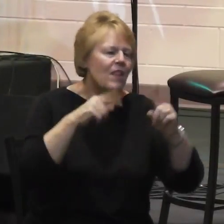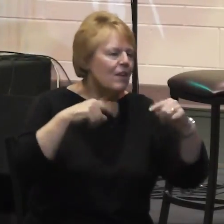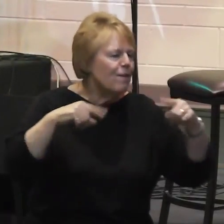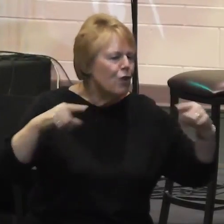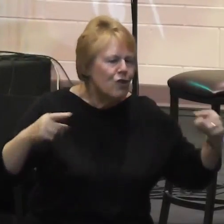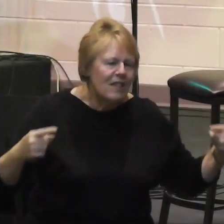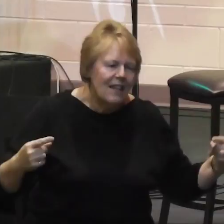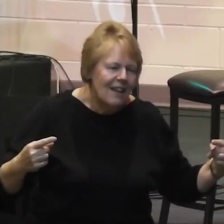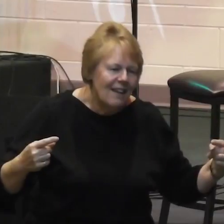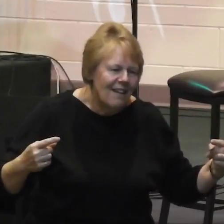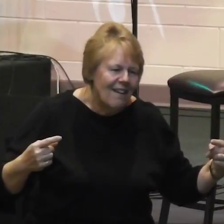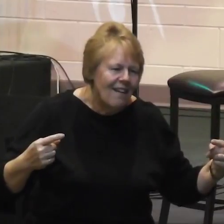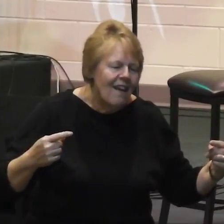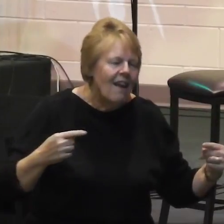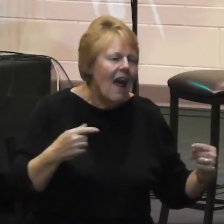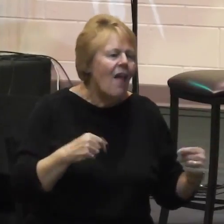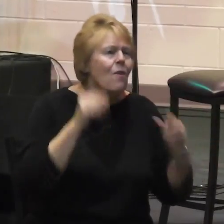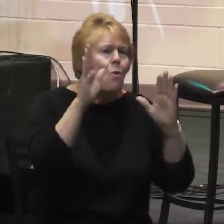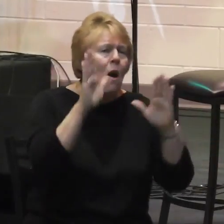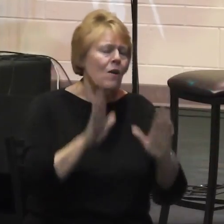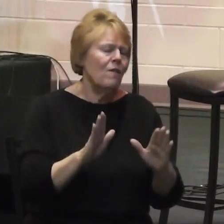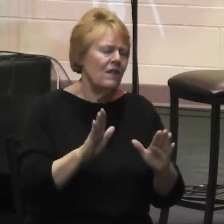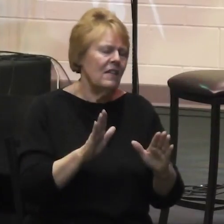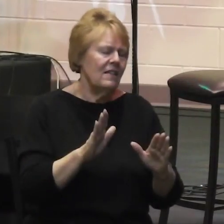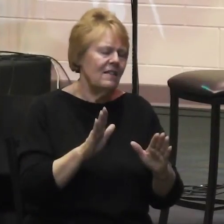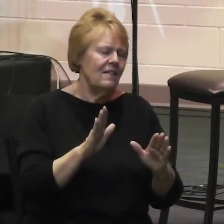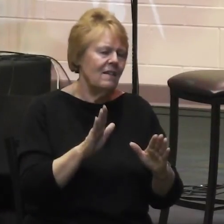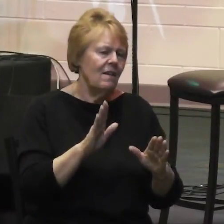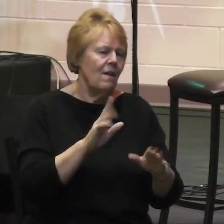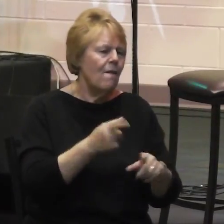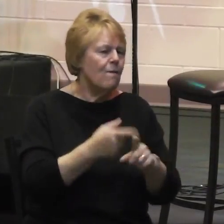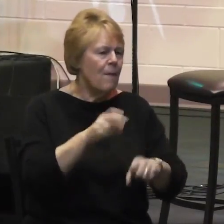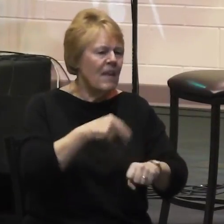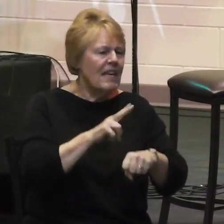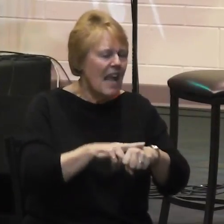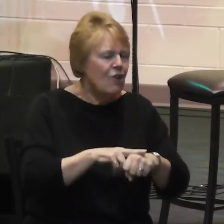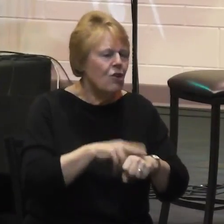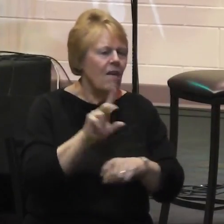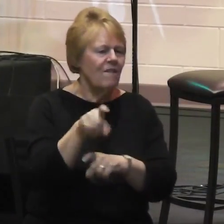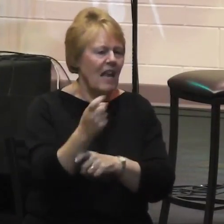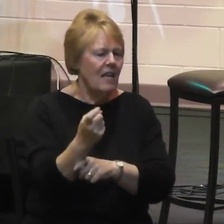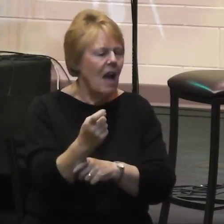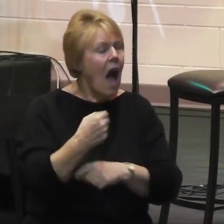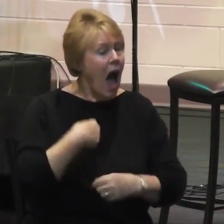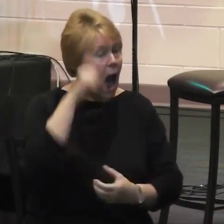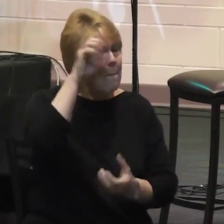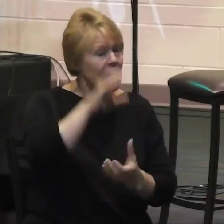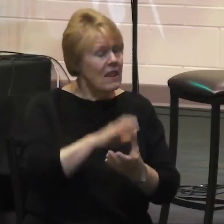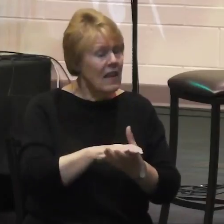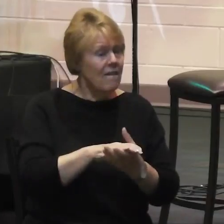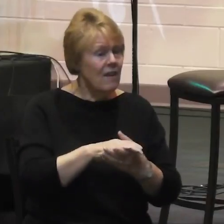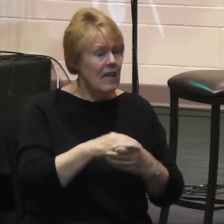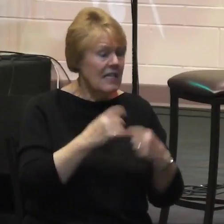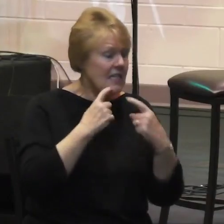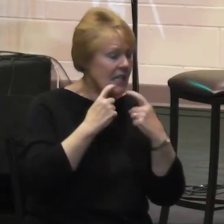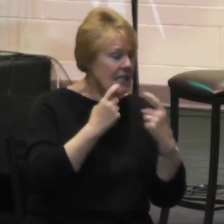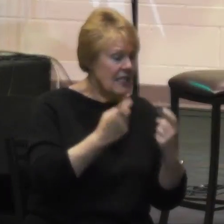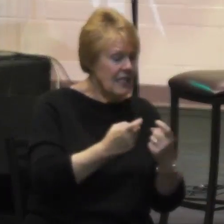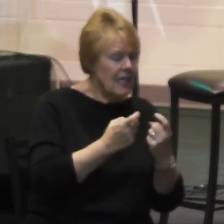the nation of Kenya. I believe it's the same even with the world. You know, the world is different.